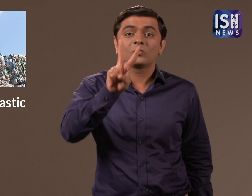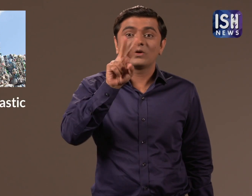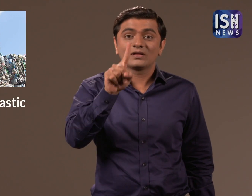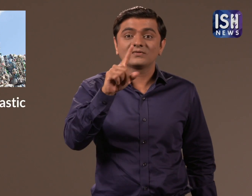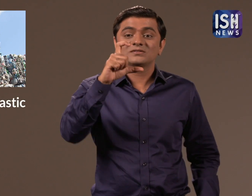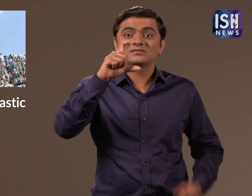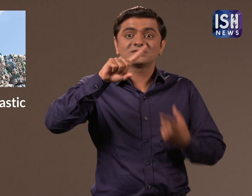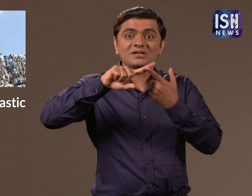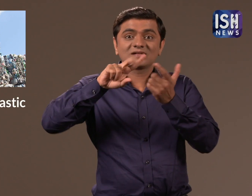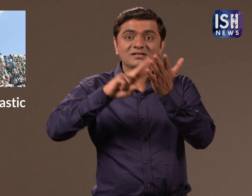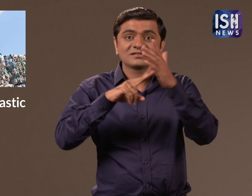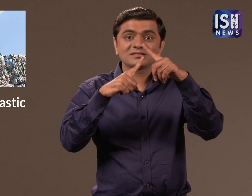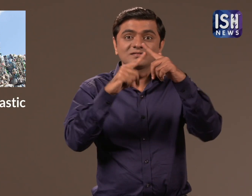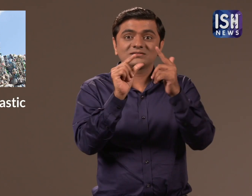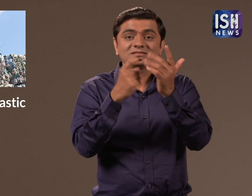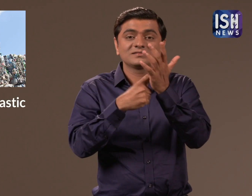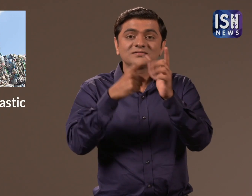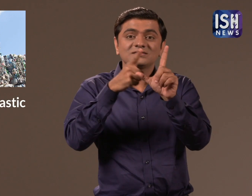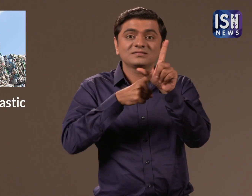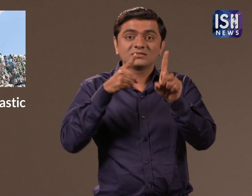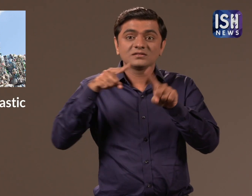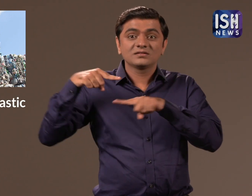Plastic has become a 21st century headache.